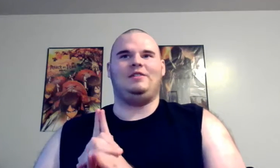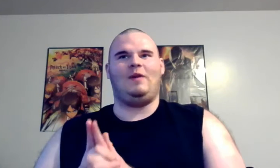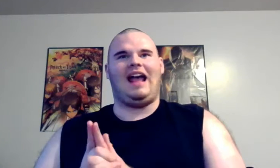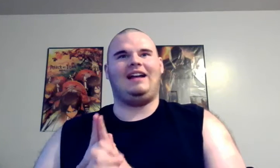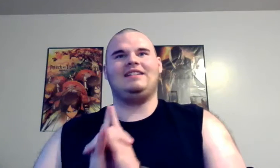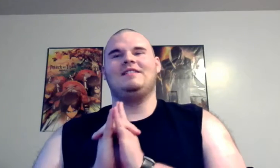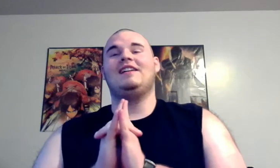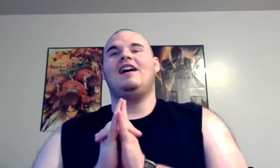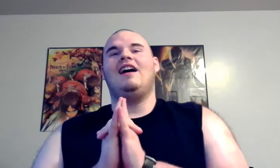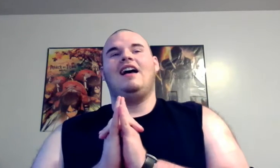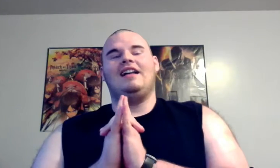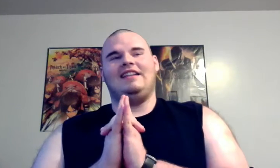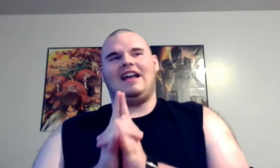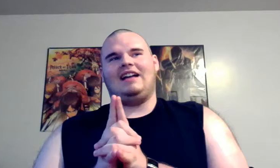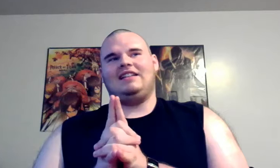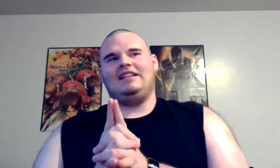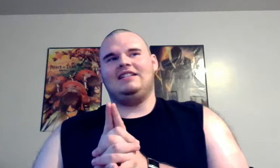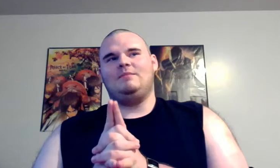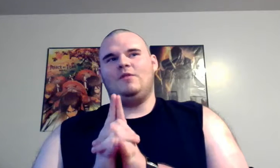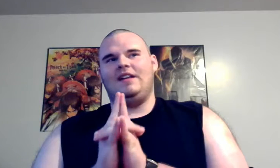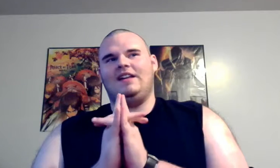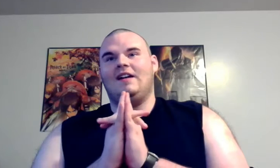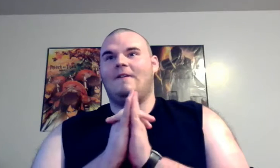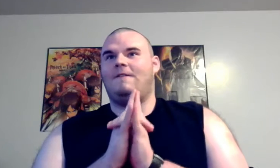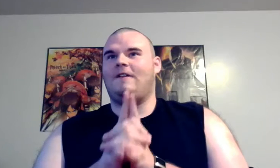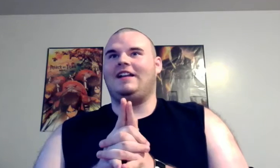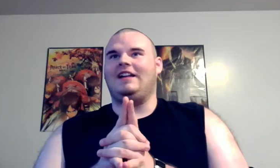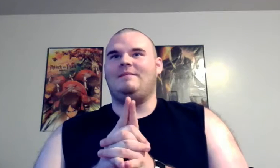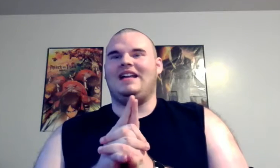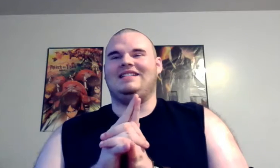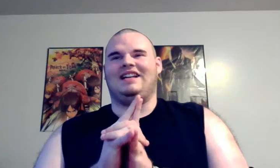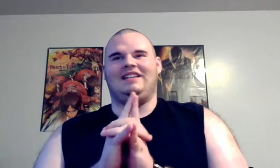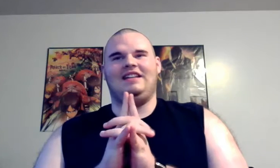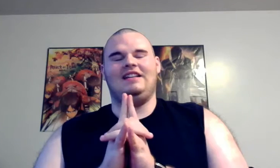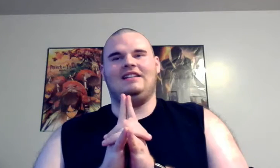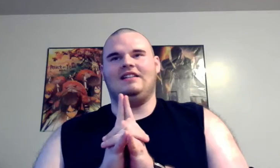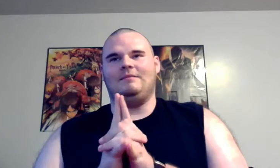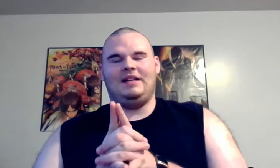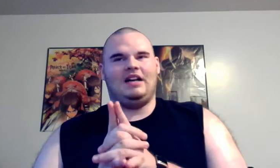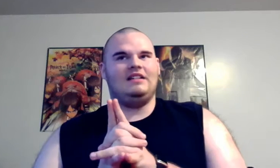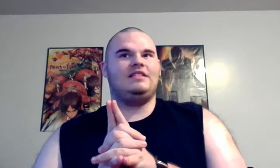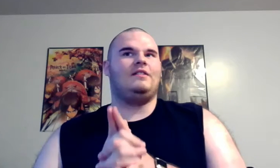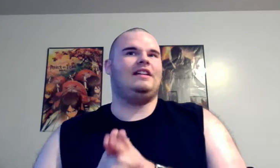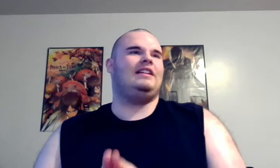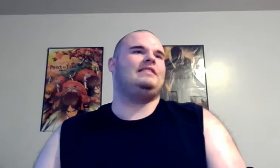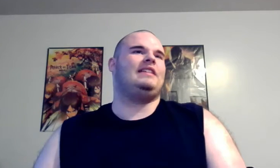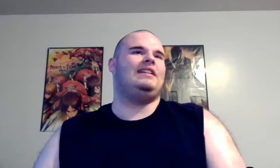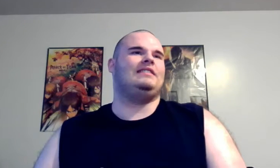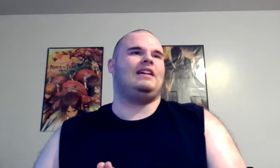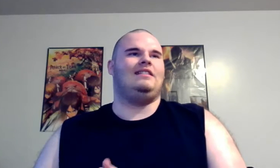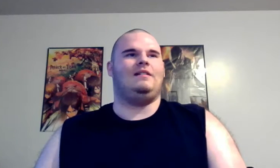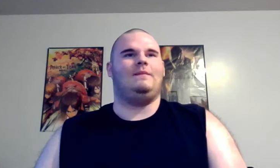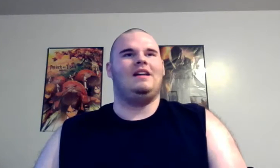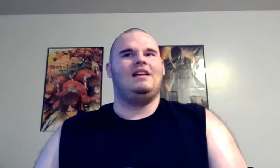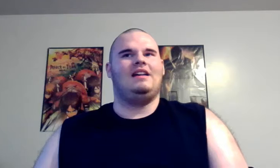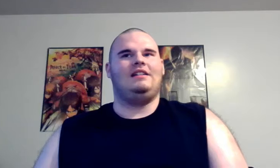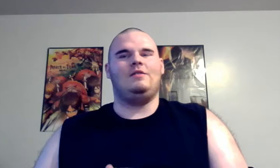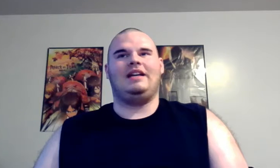to act the acting in this movie fucking amazing the because they're in an insane asylum you get